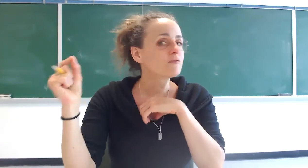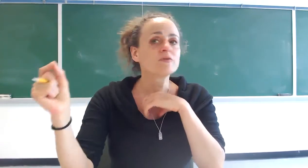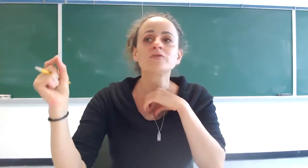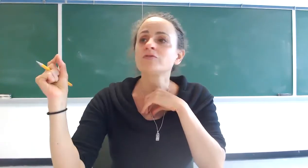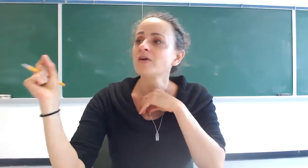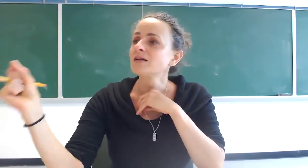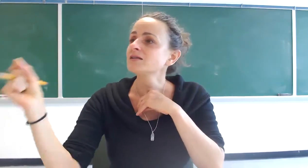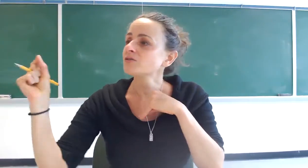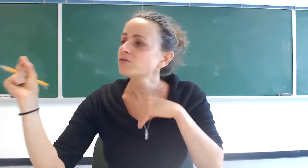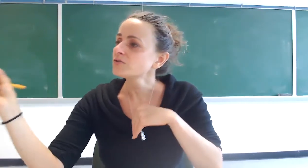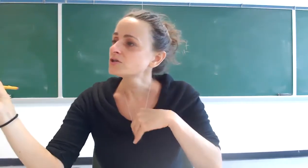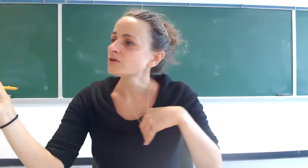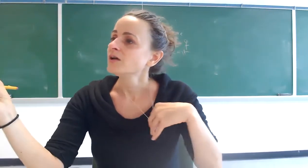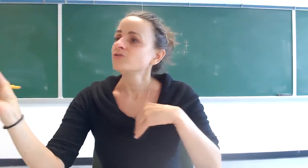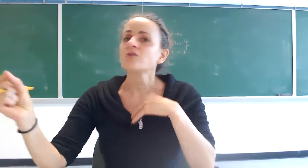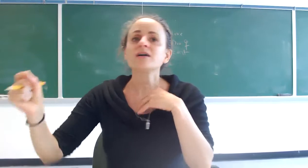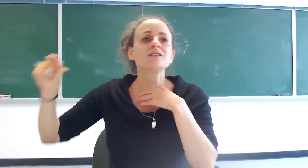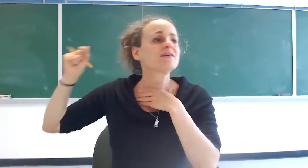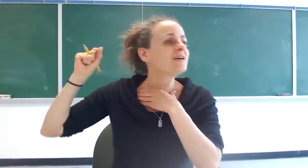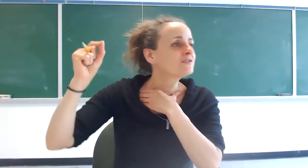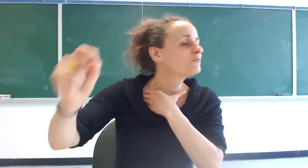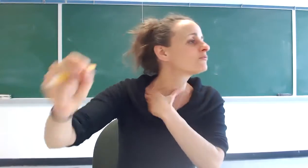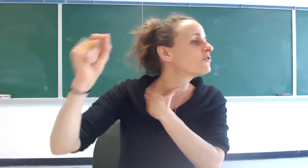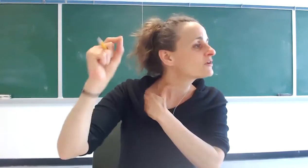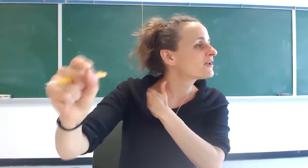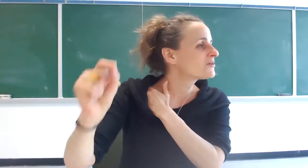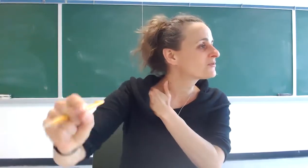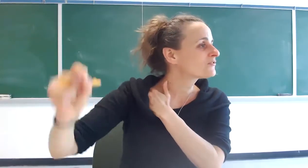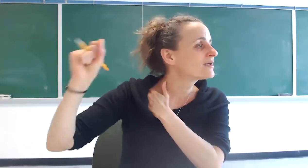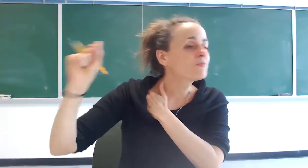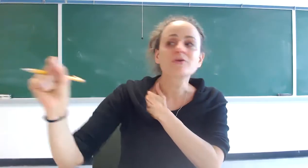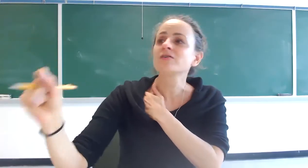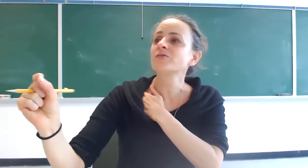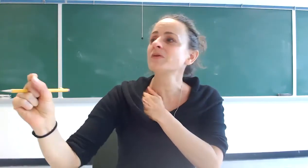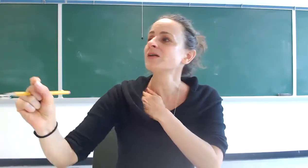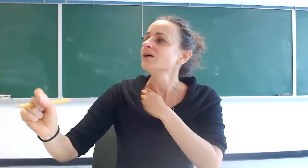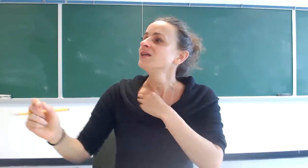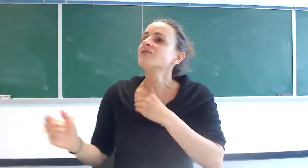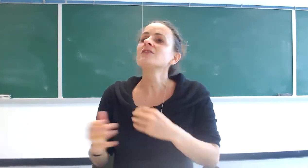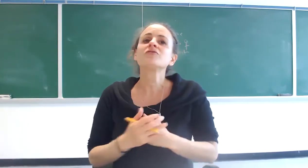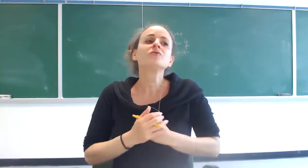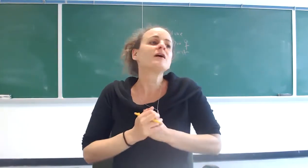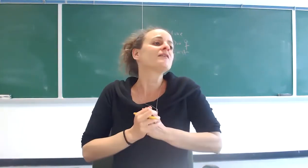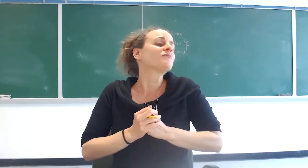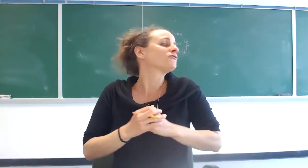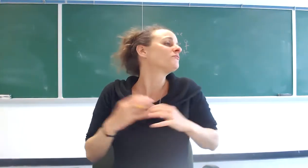abuse or violence or torture trying to get you broken up trying to break your spirit even if you end up super